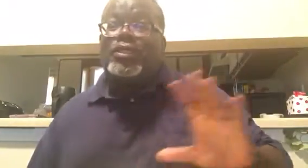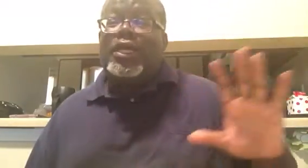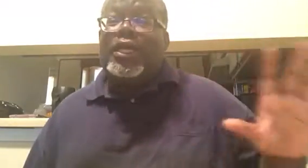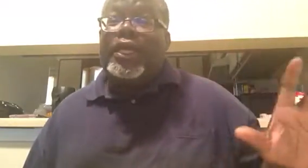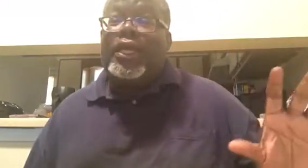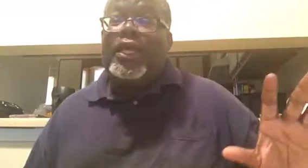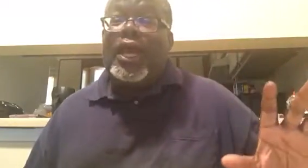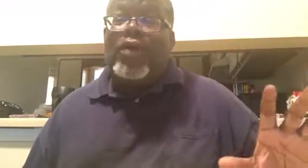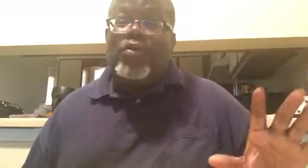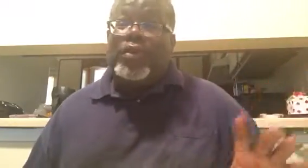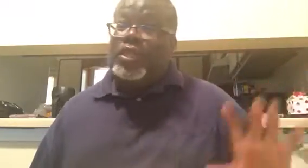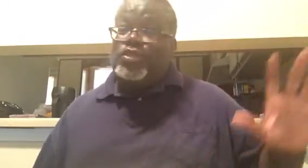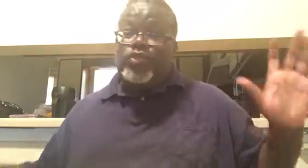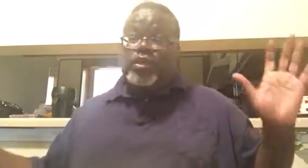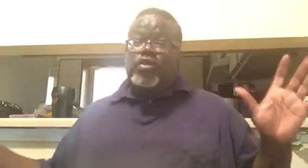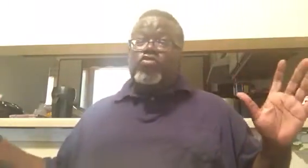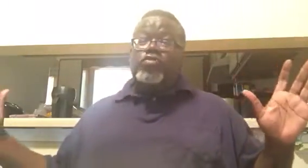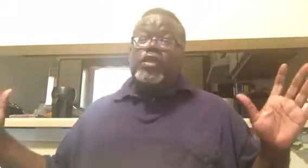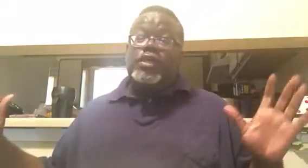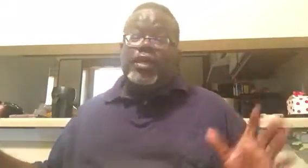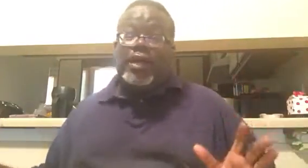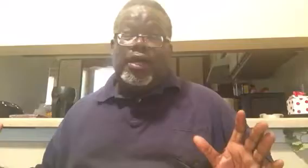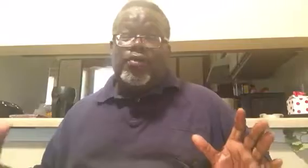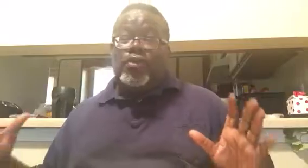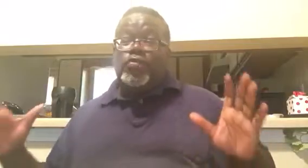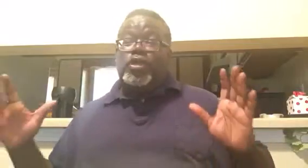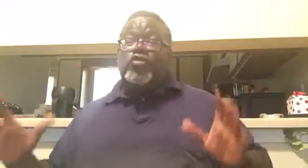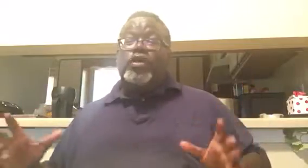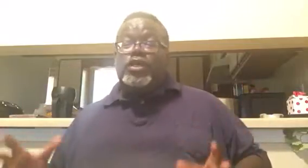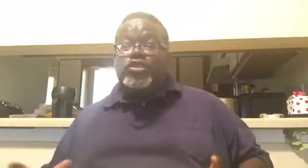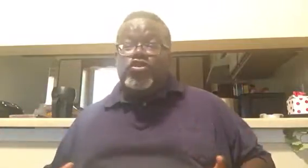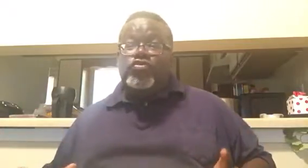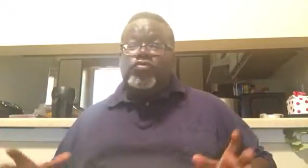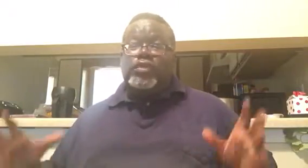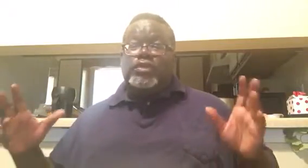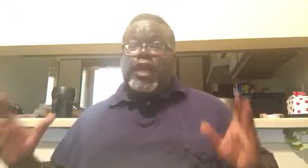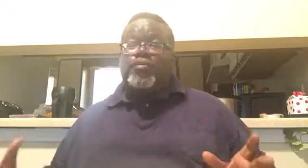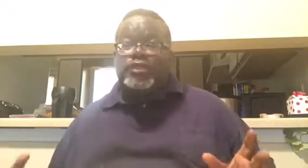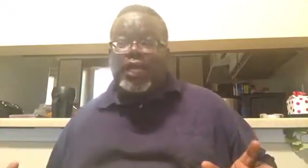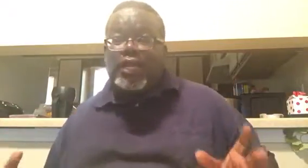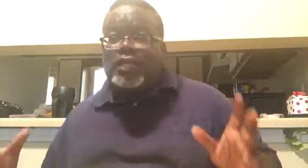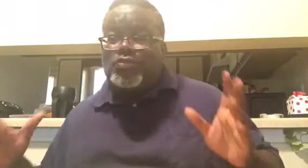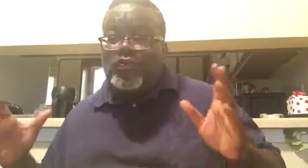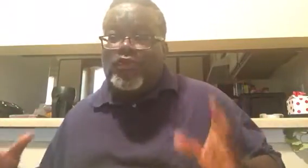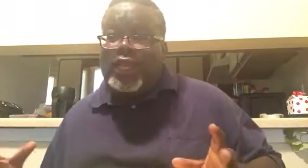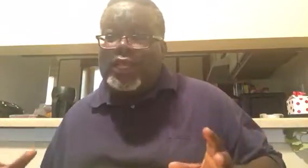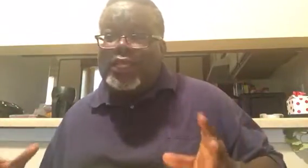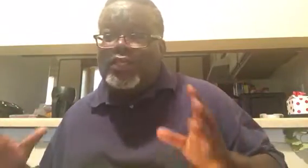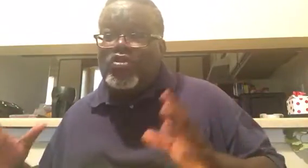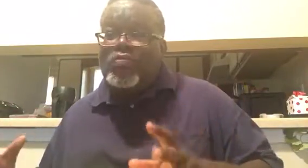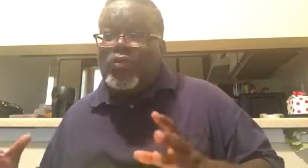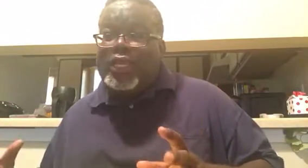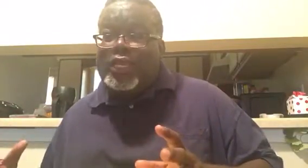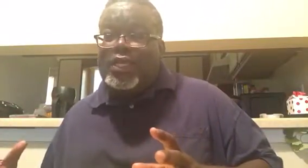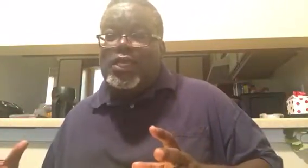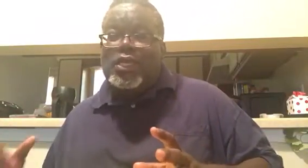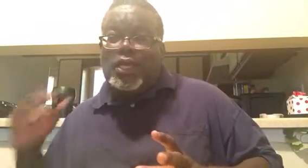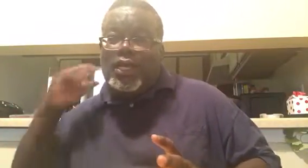attending our meetings. We're new. Uh, what we're doing is new. It's apostolic is prophetic is new breed. Uh,